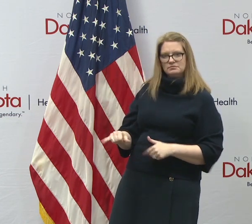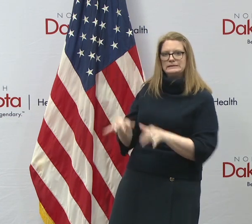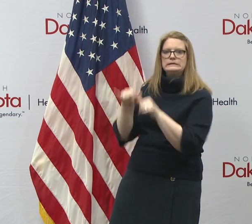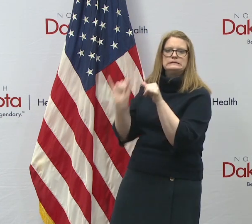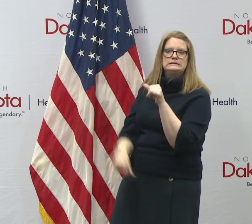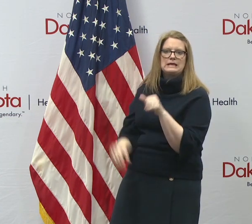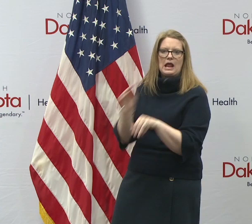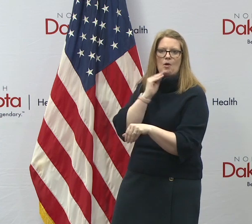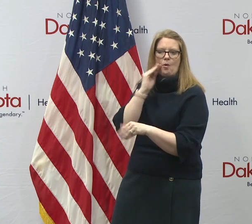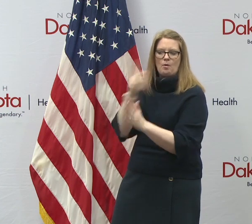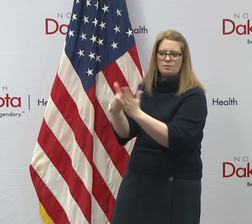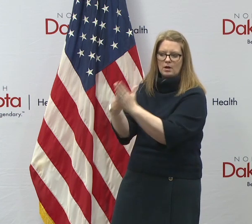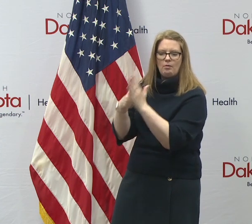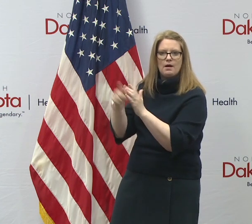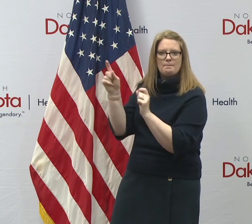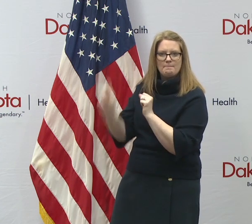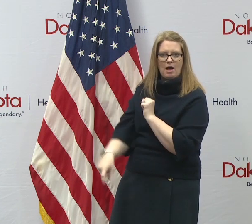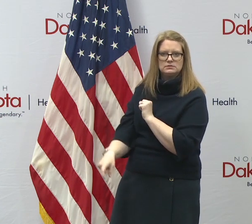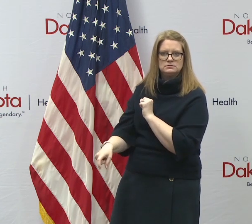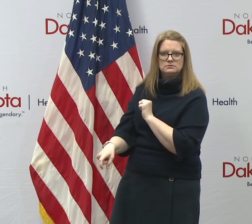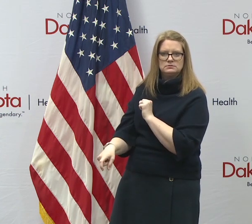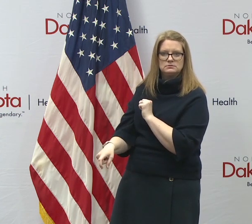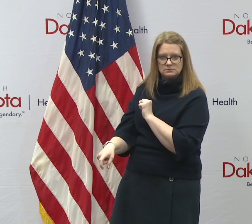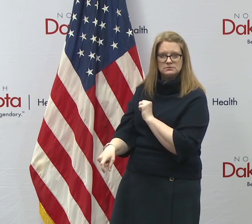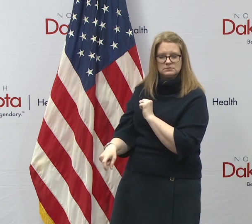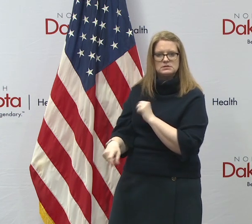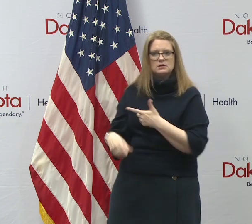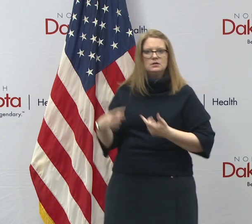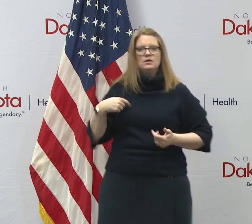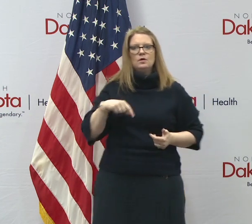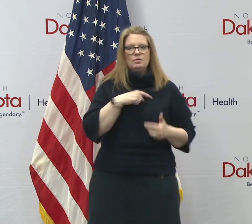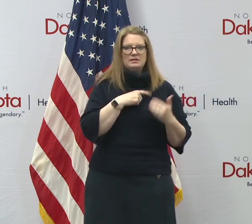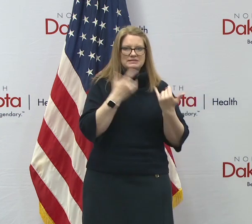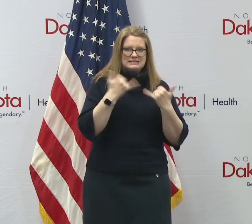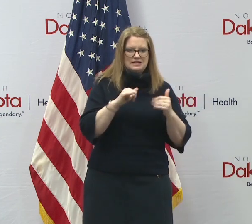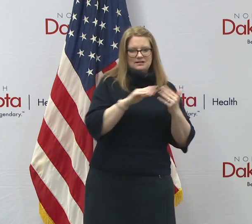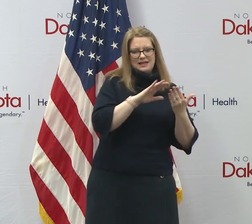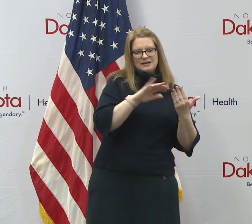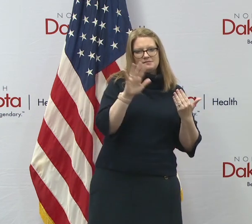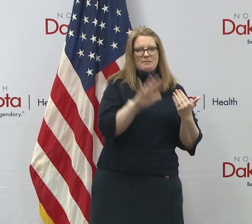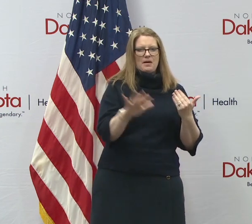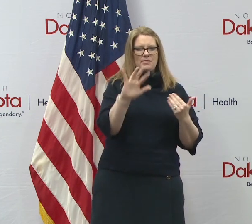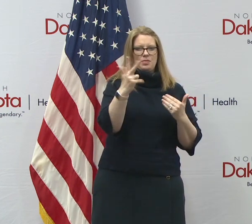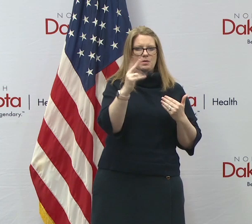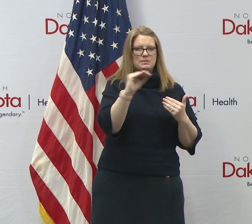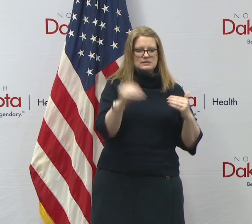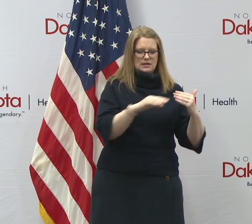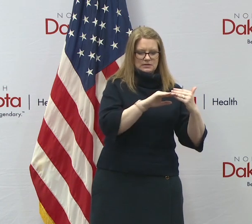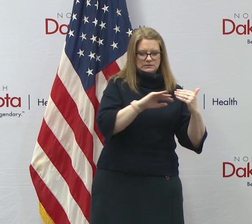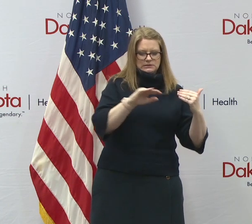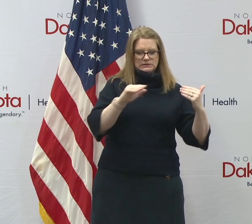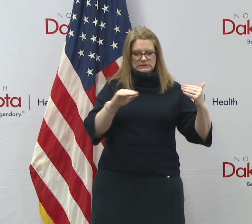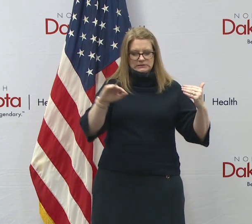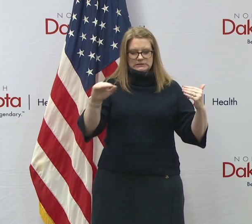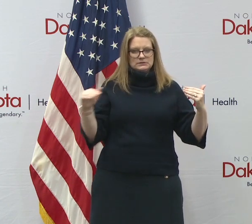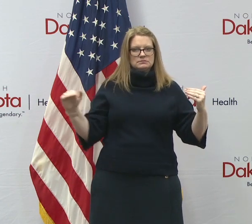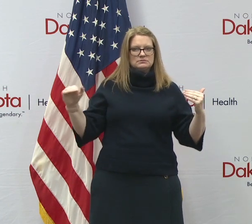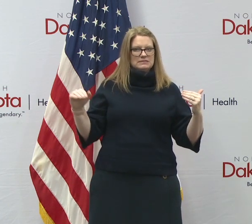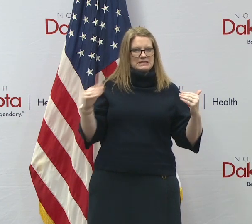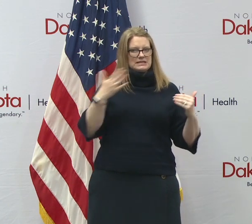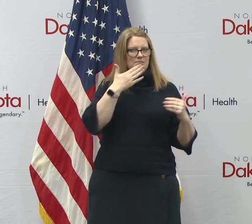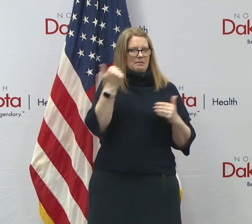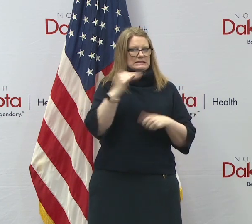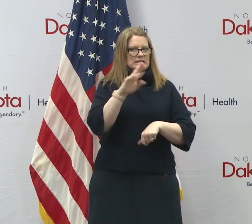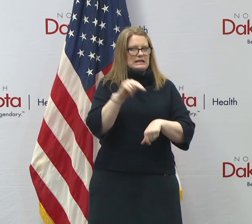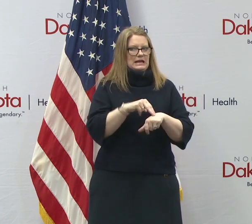percent positives. And we're, you know, continue to tick along plus or minus around that 3%, which is again, among the best in the nation. So if